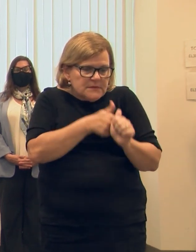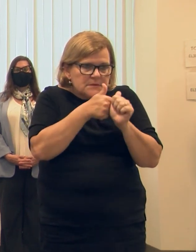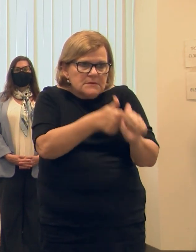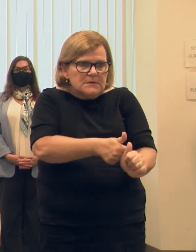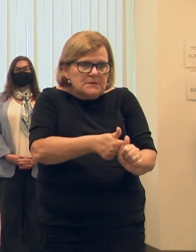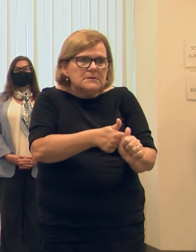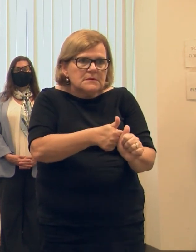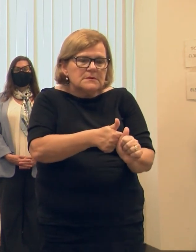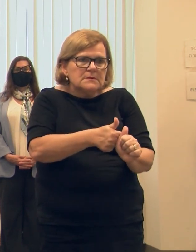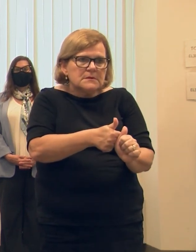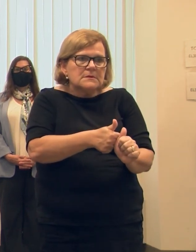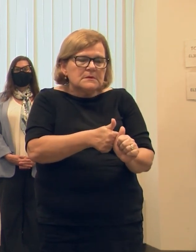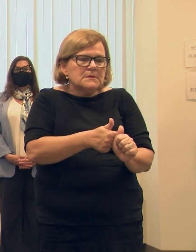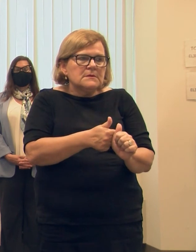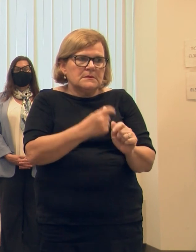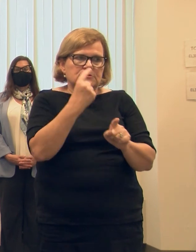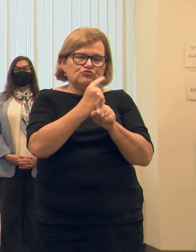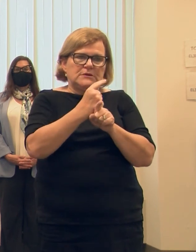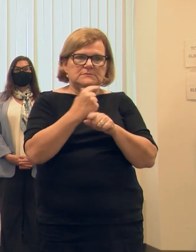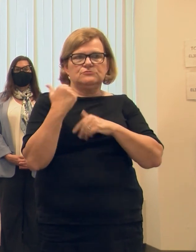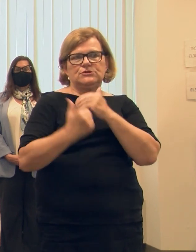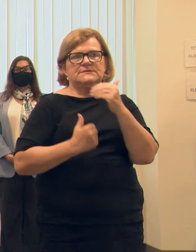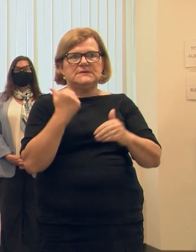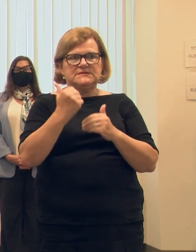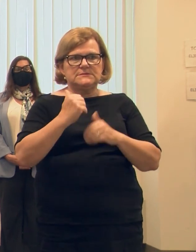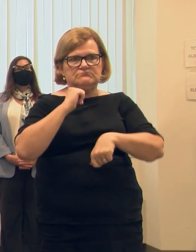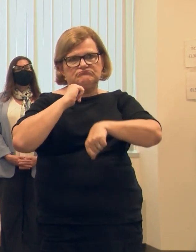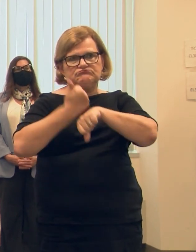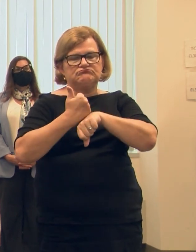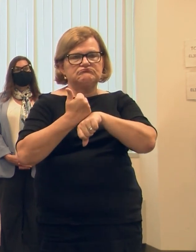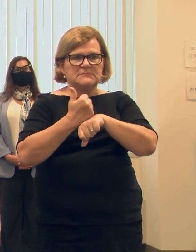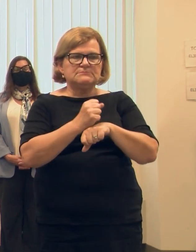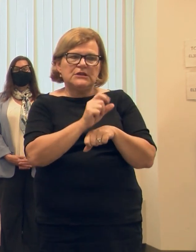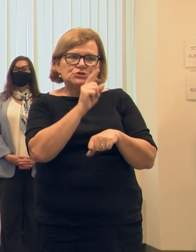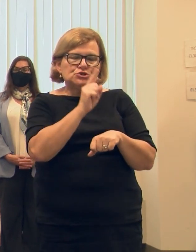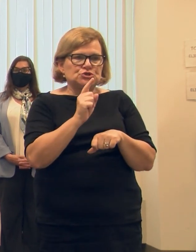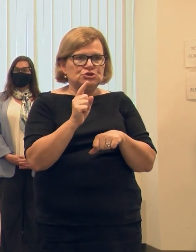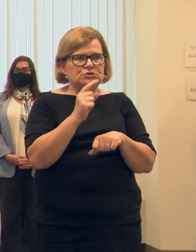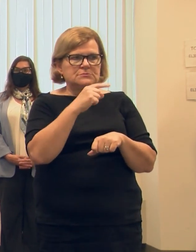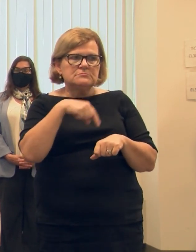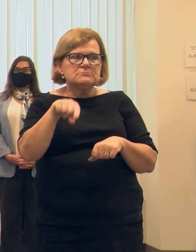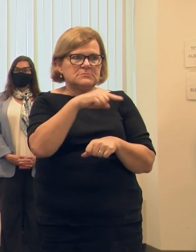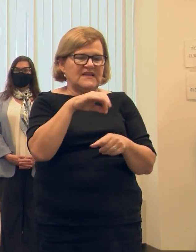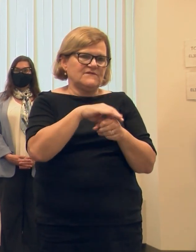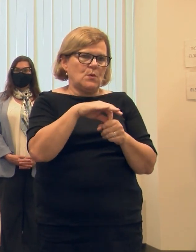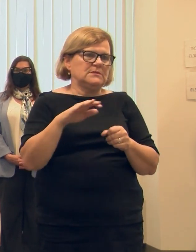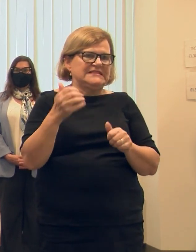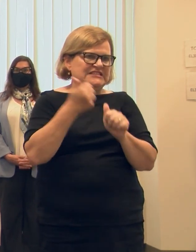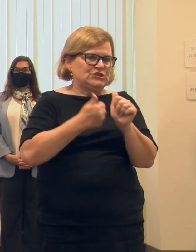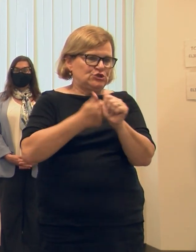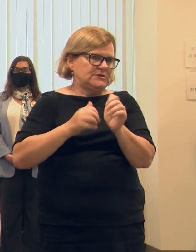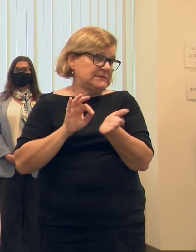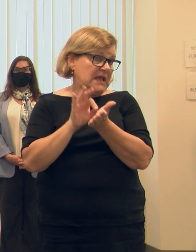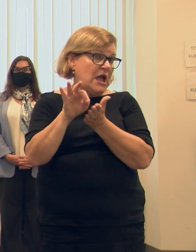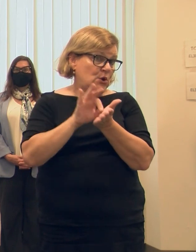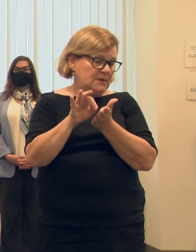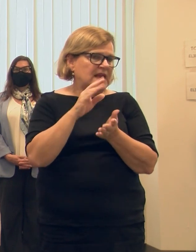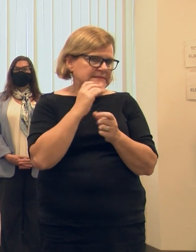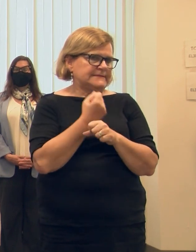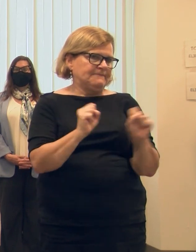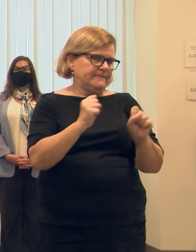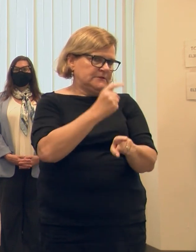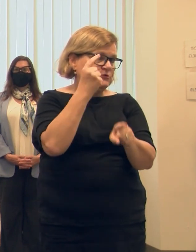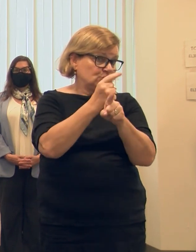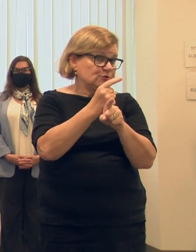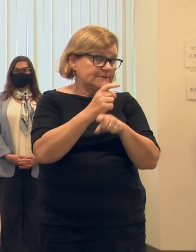we have the process in place and to ensure that everybody's vote is counted and that it's secure and